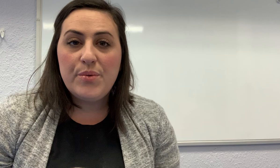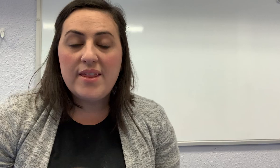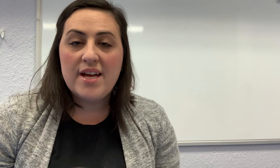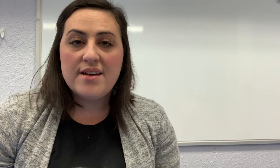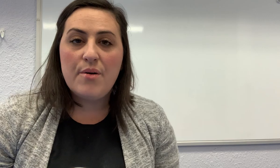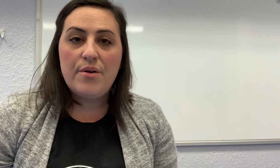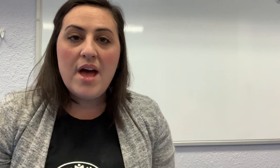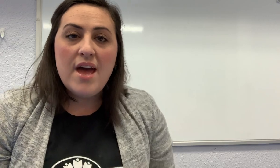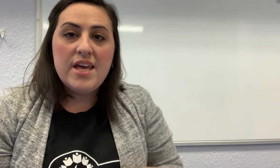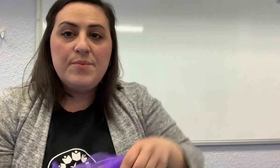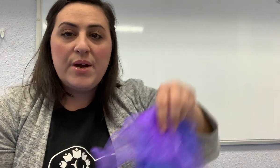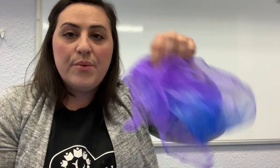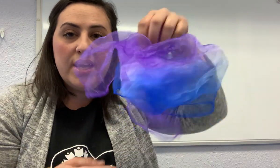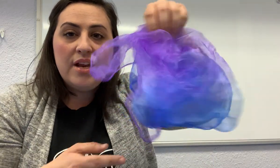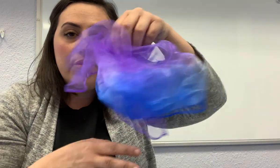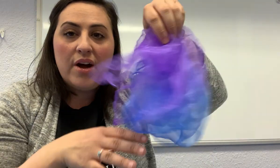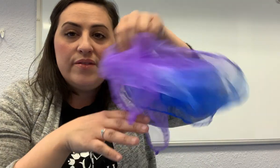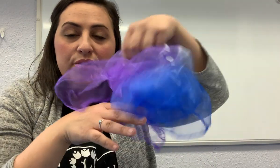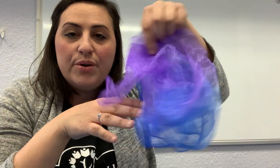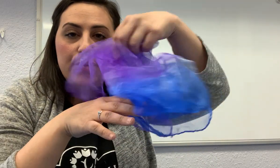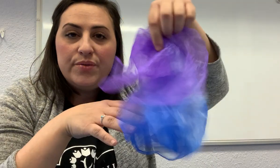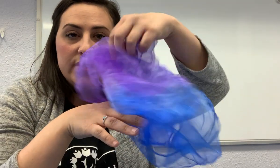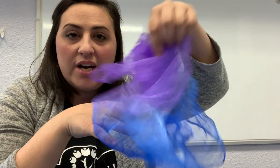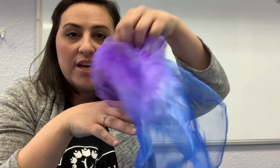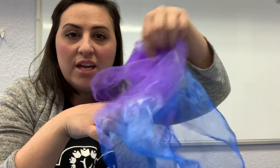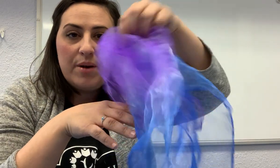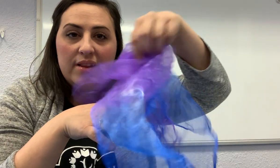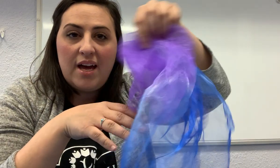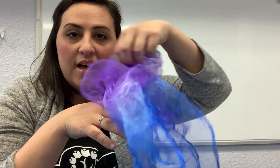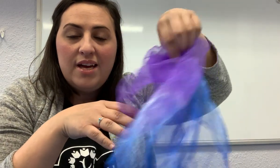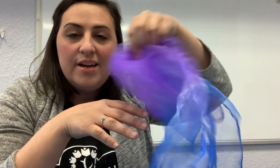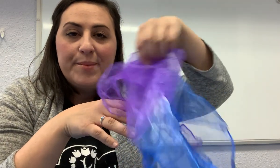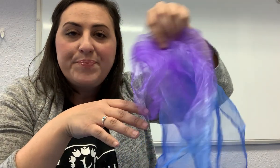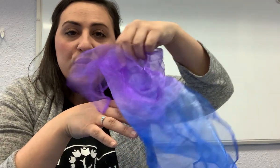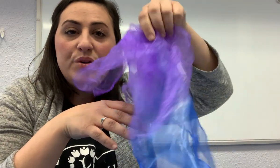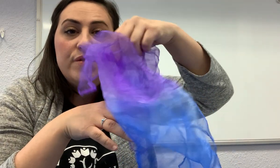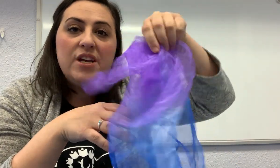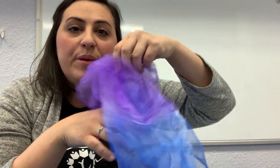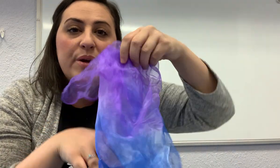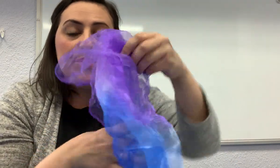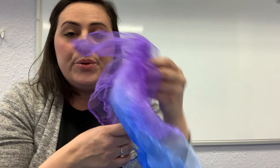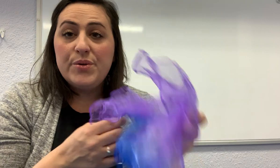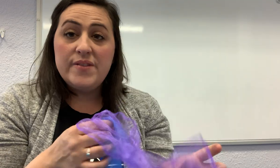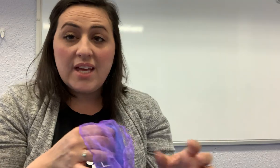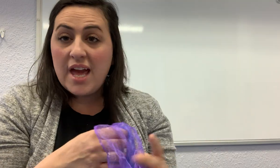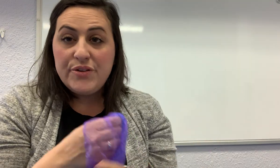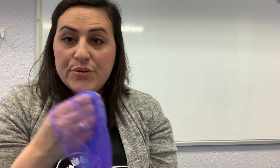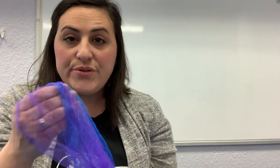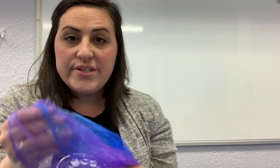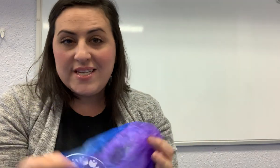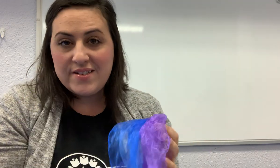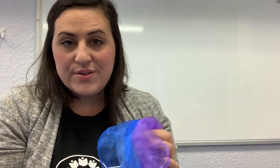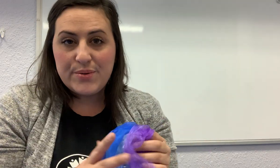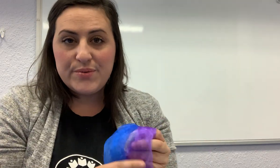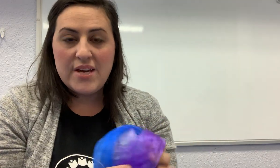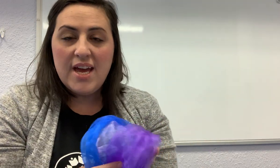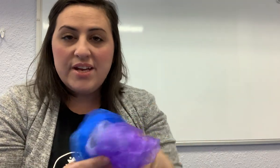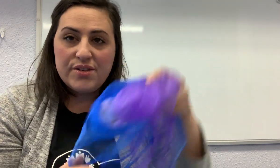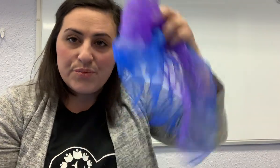with that towel is by running it across their toes and talking about that. When you sing peek-a-boo, you can sing head, shoulders, knees, and toes. And just